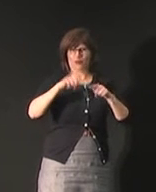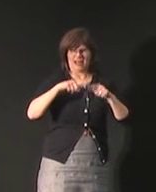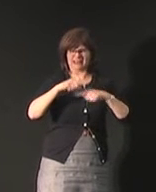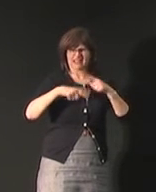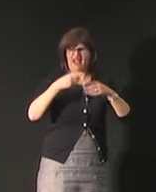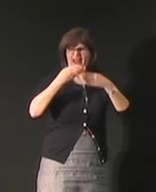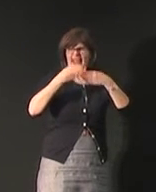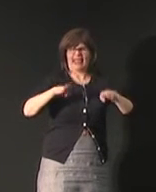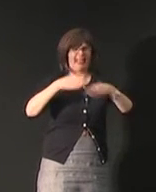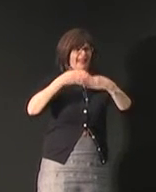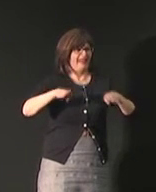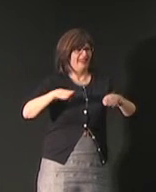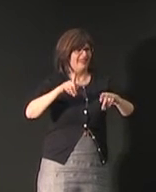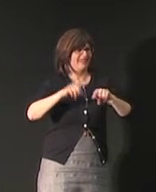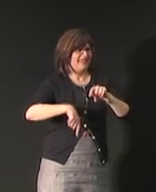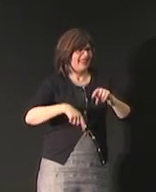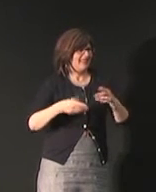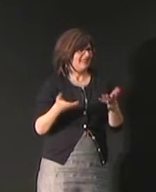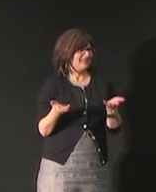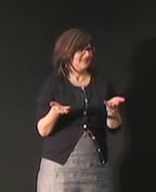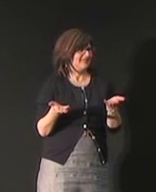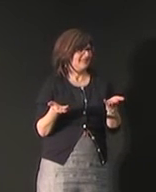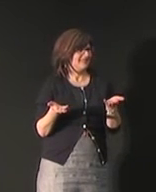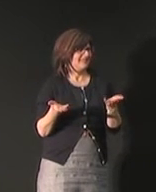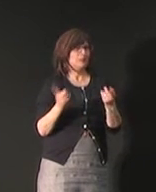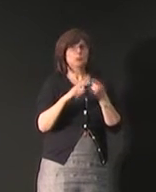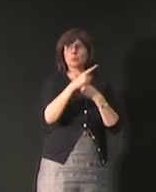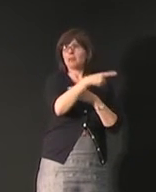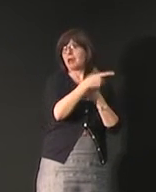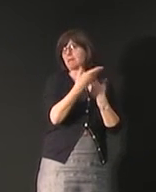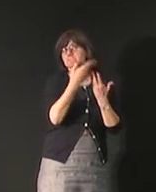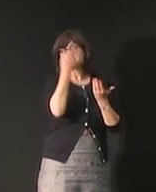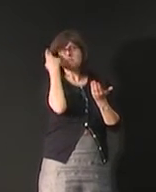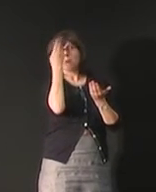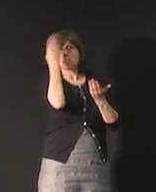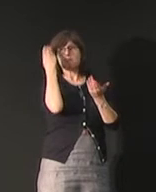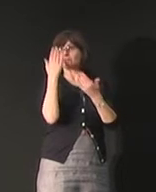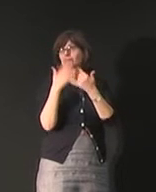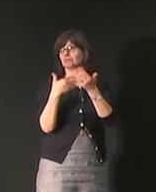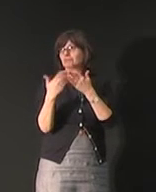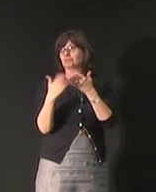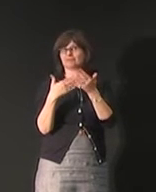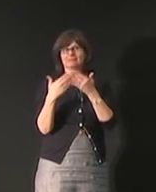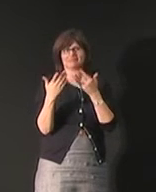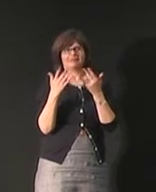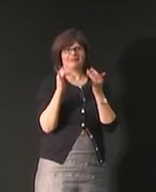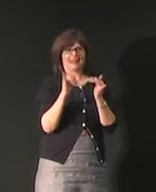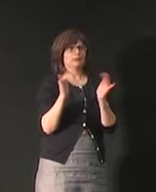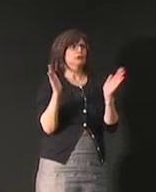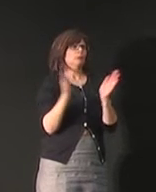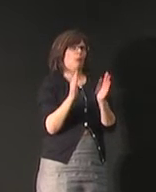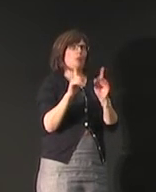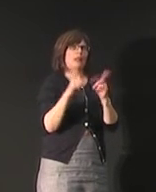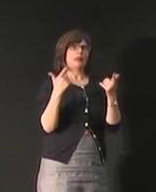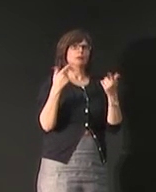so we sign A using two fingers in each hand we would never think of using signing A with four fingers but in fact